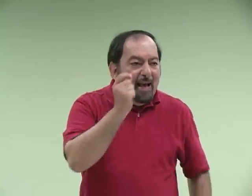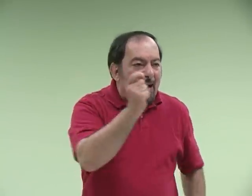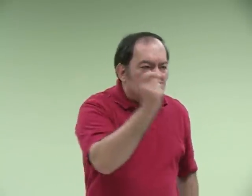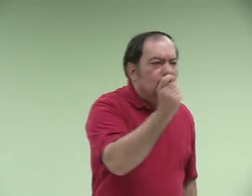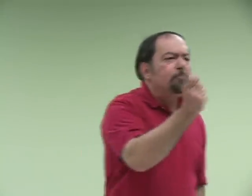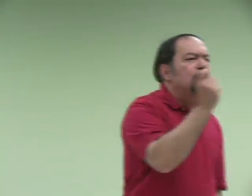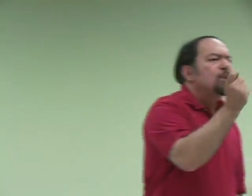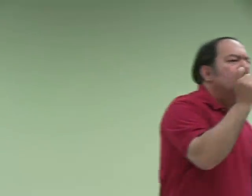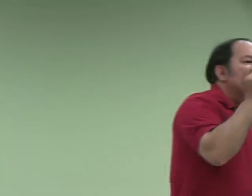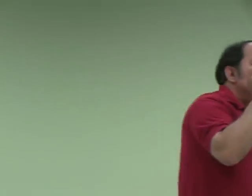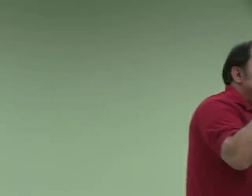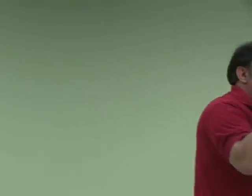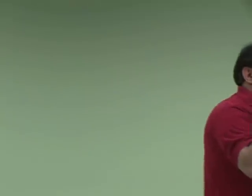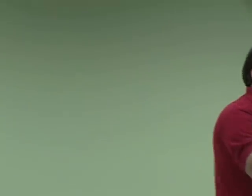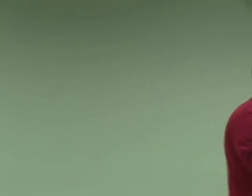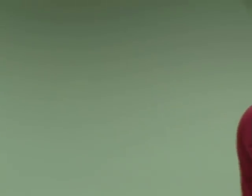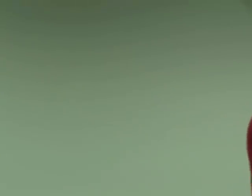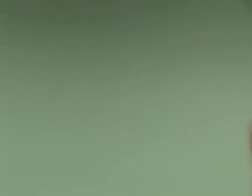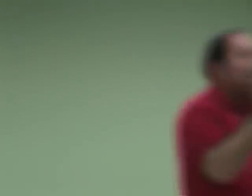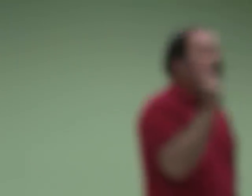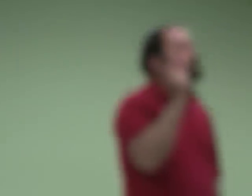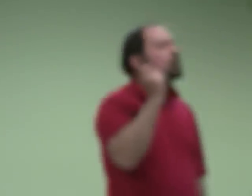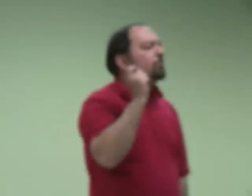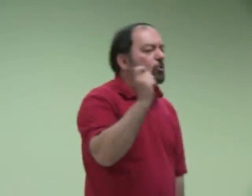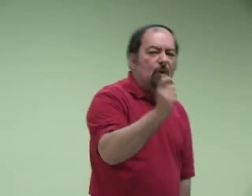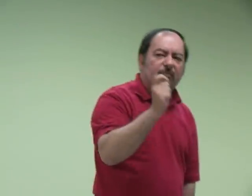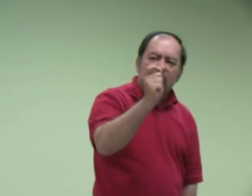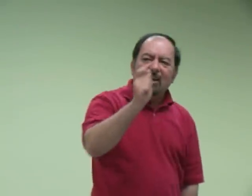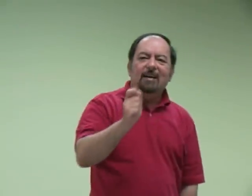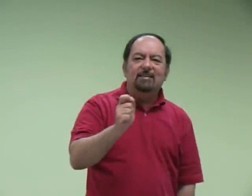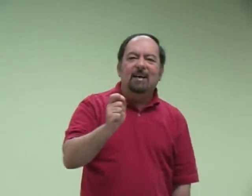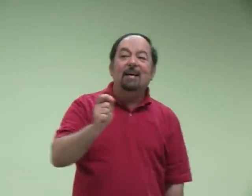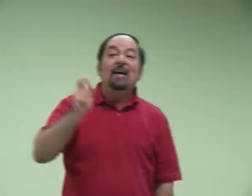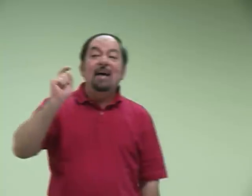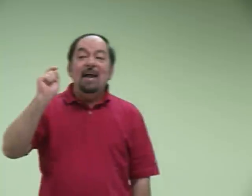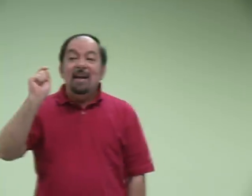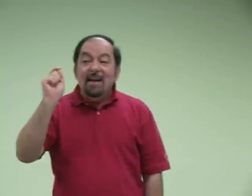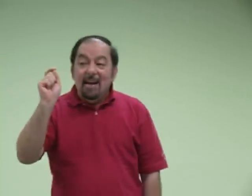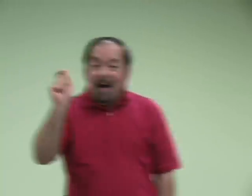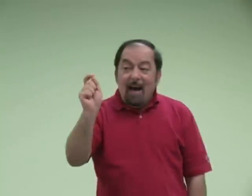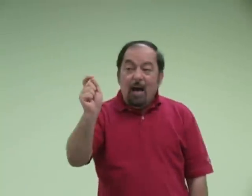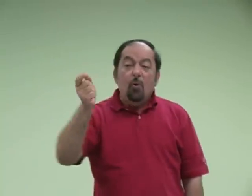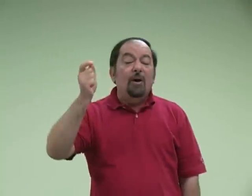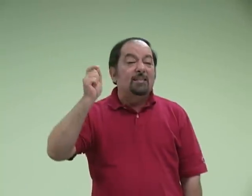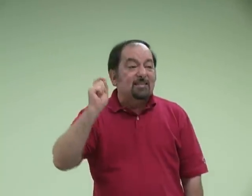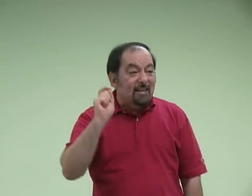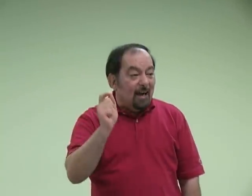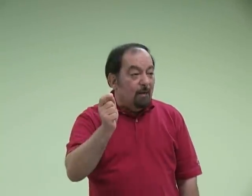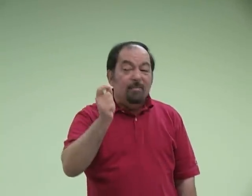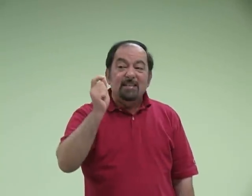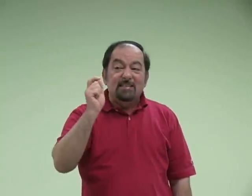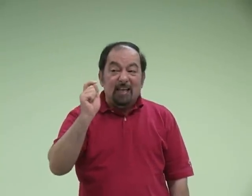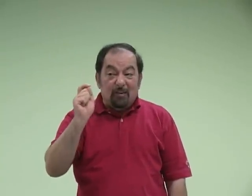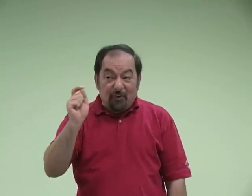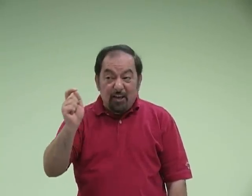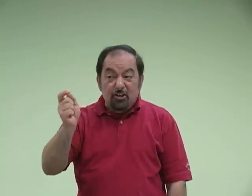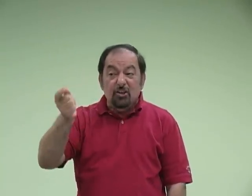A scripture in Revelation chapter 12, verse 9 and 10. Now is come salvation